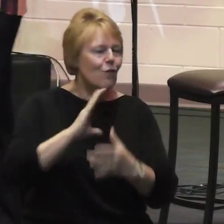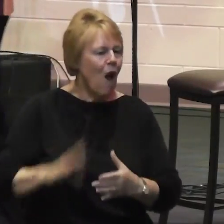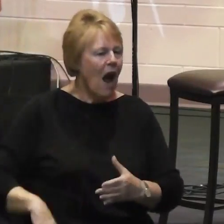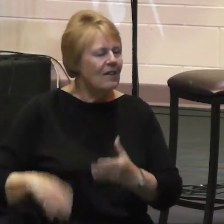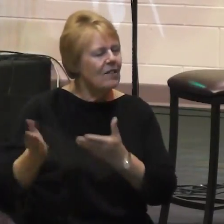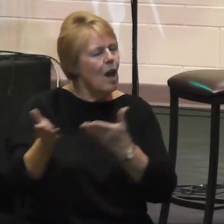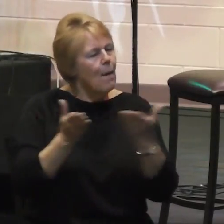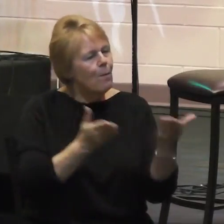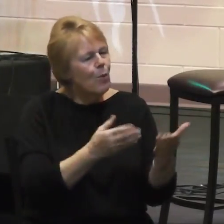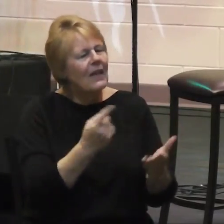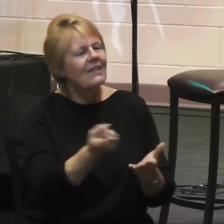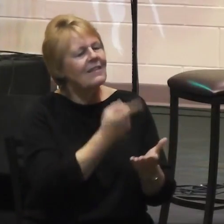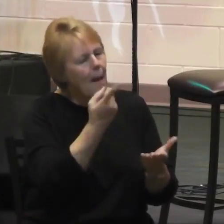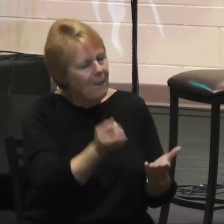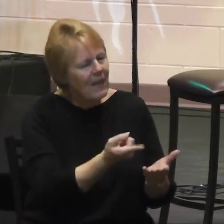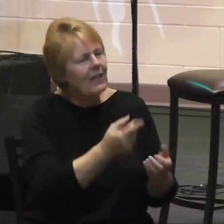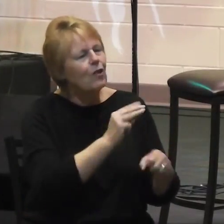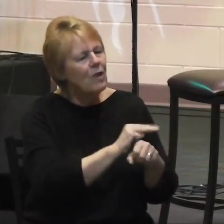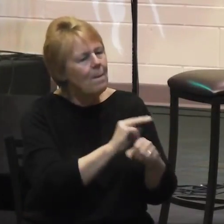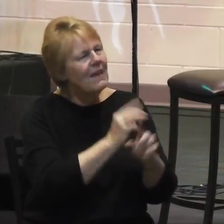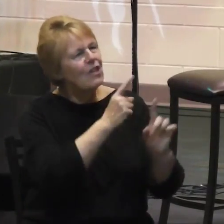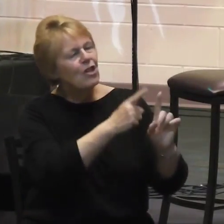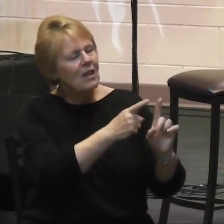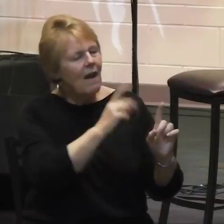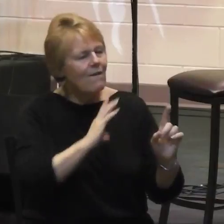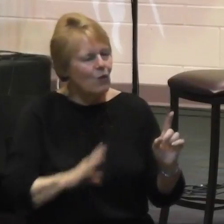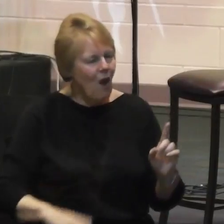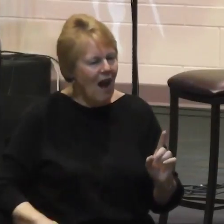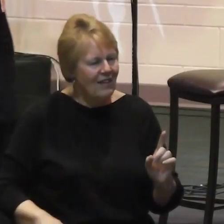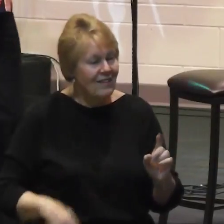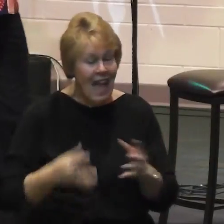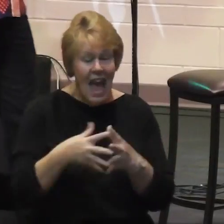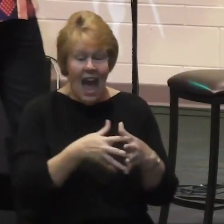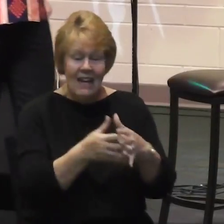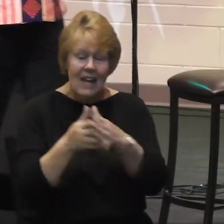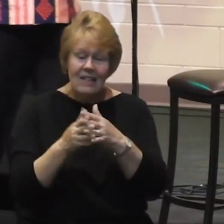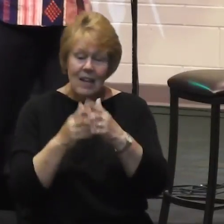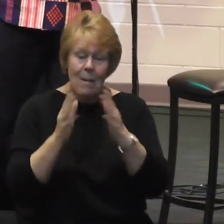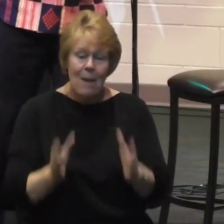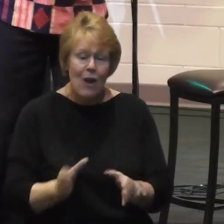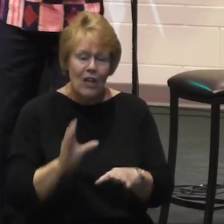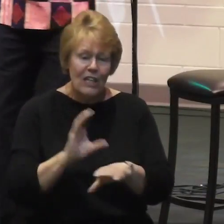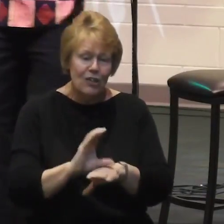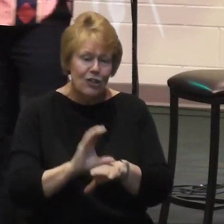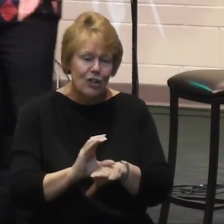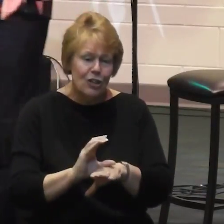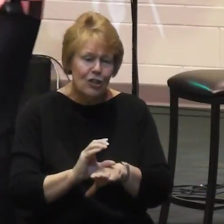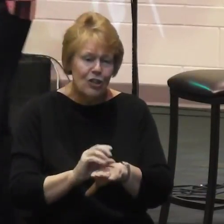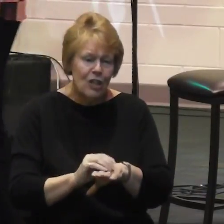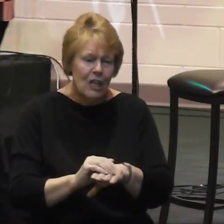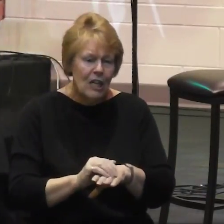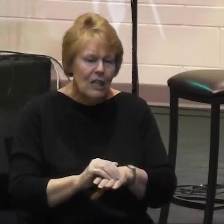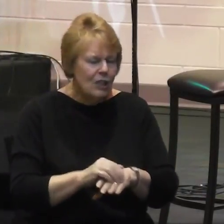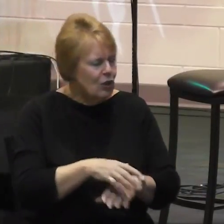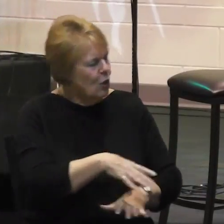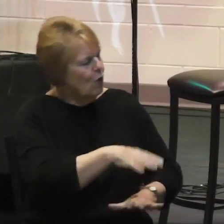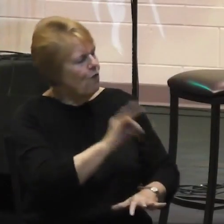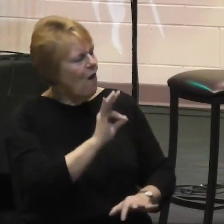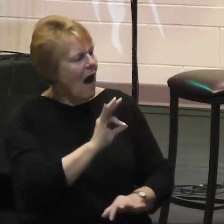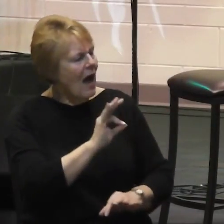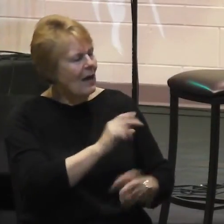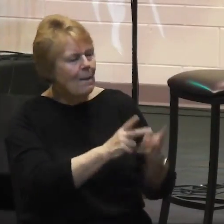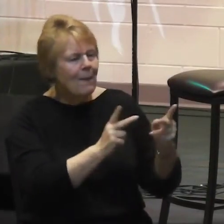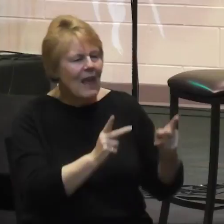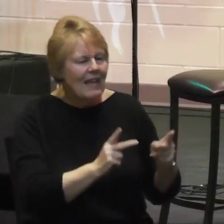mission of God. And I want to encourage us even as the American church to find places of convergence with the global church